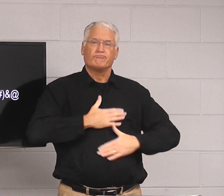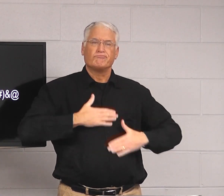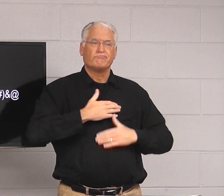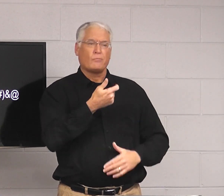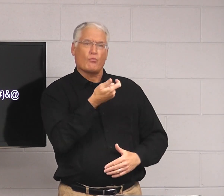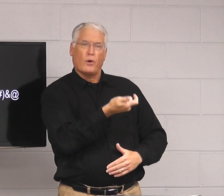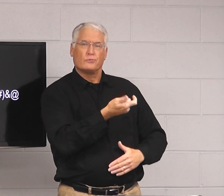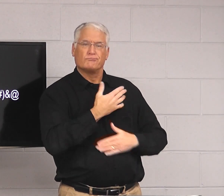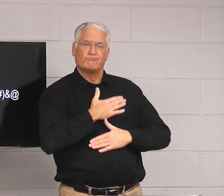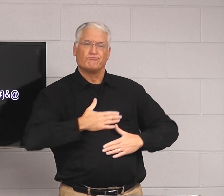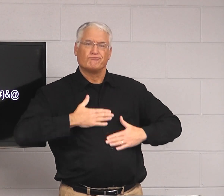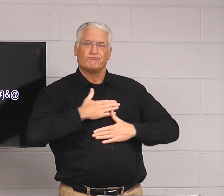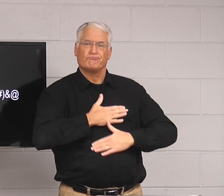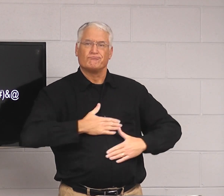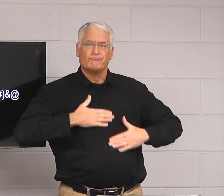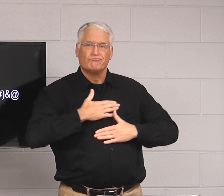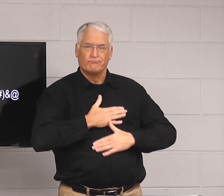people enjoy watching the news.